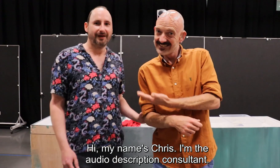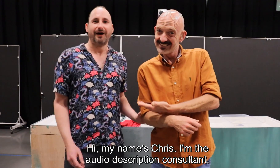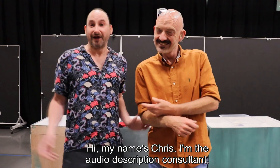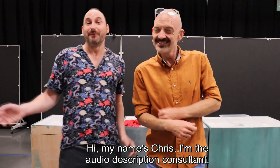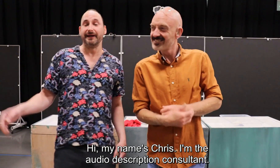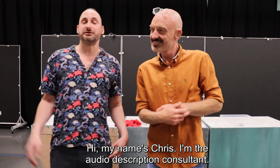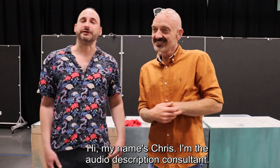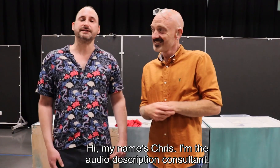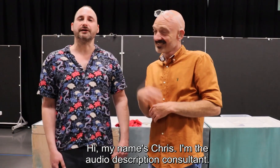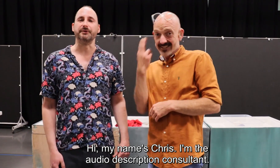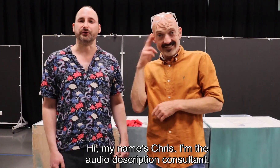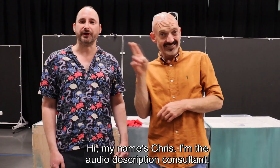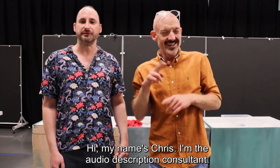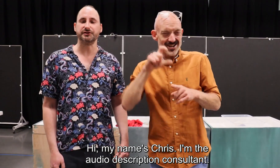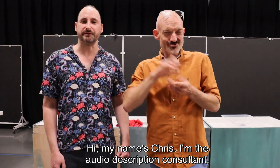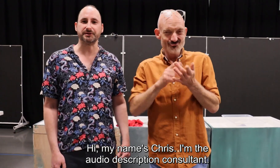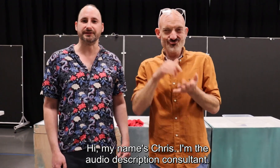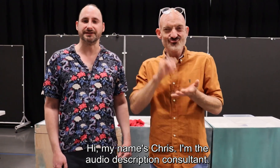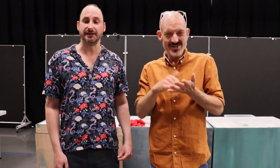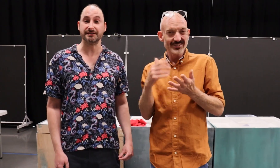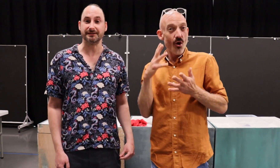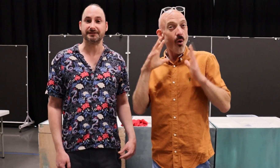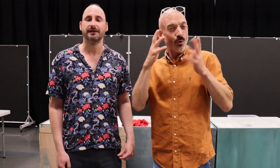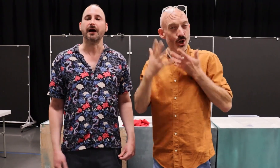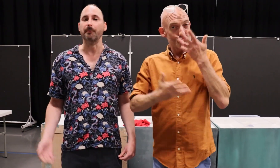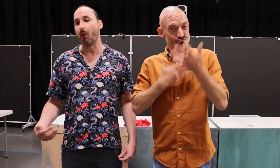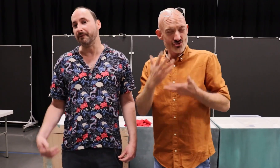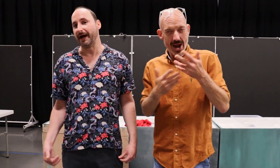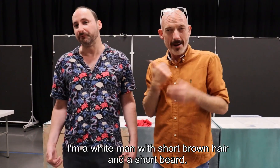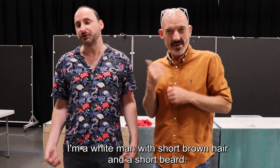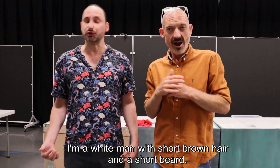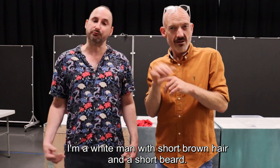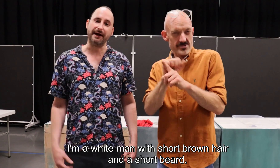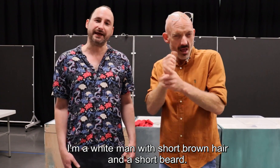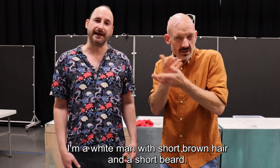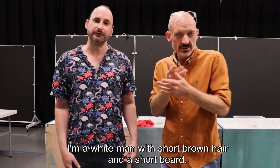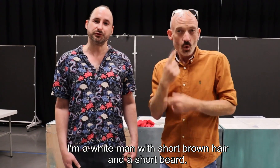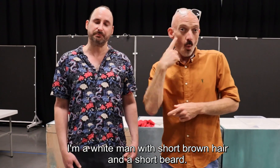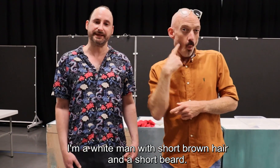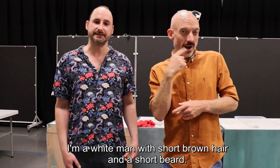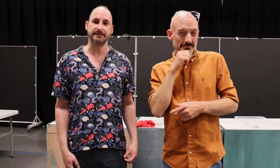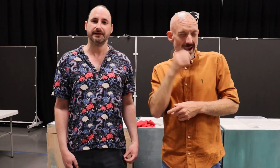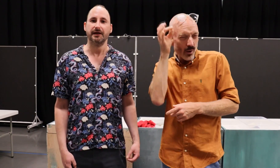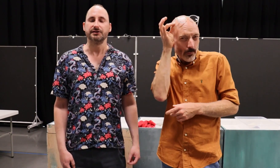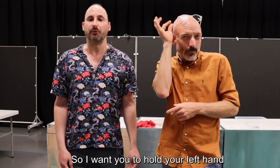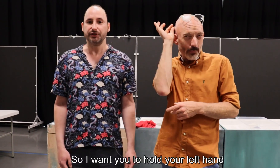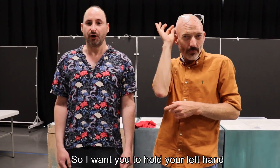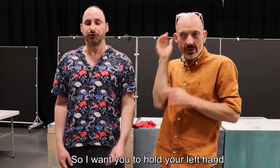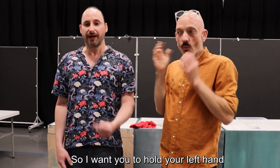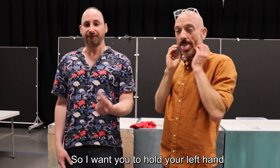Hi, my name's Chris. I'm the audio description consultant. I'm a white man with short brown hair and a short beard. So I want you to hold your left